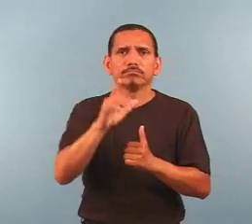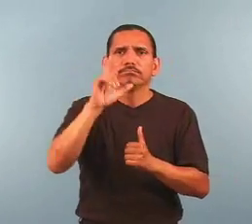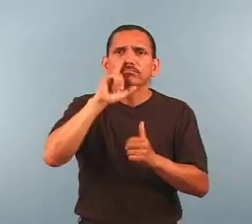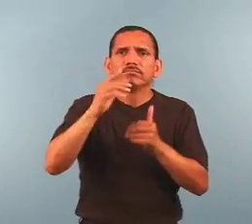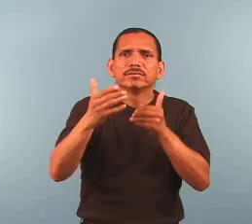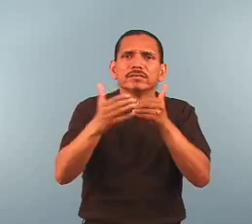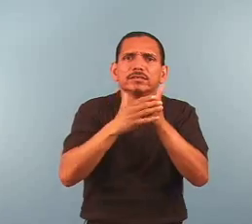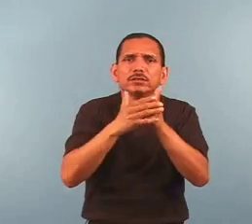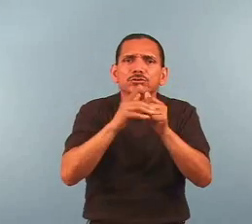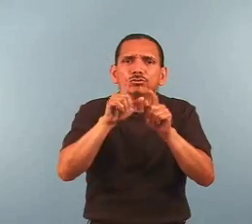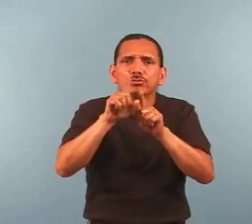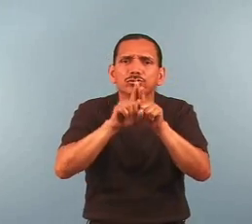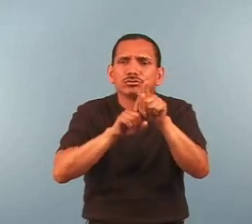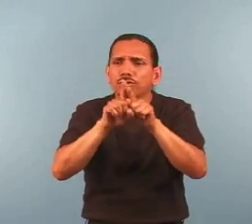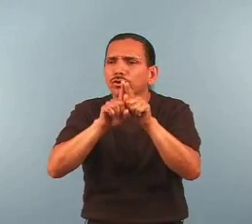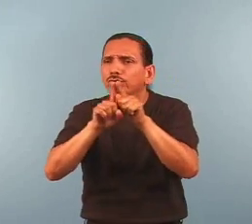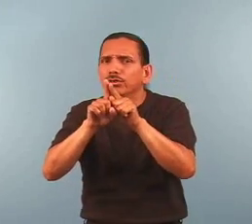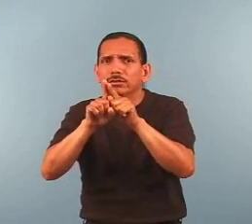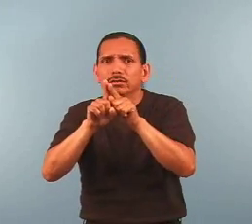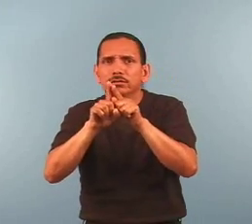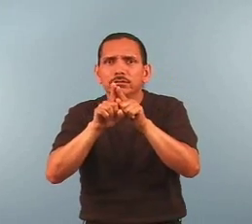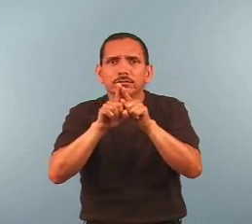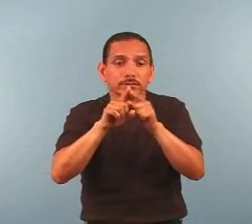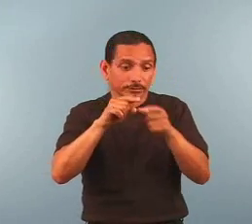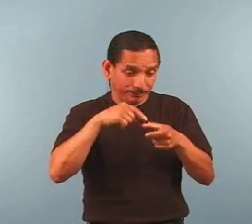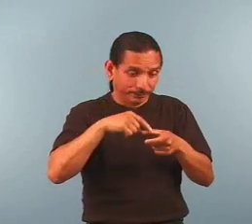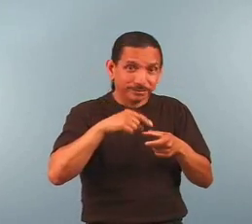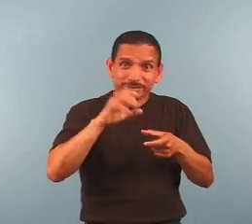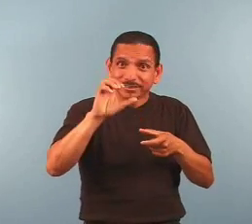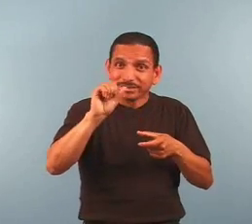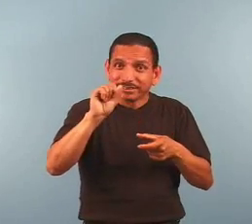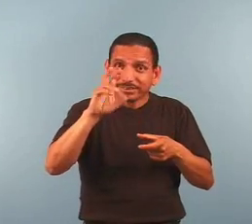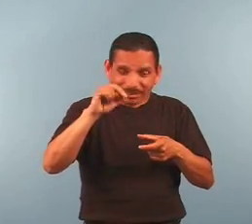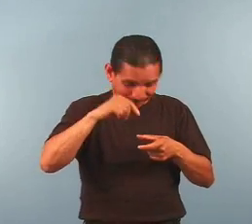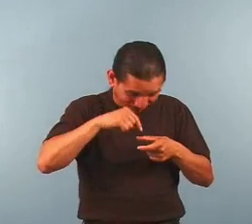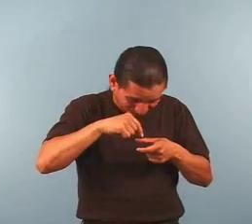Nearest star Nearest to sun